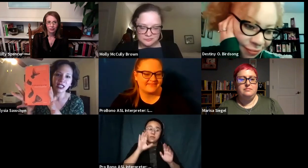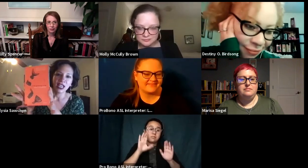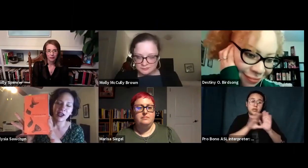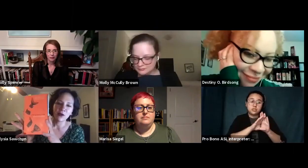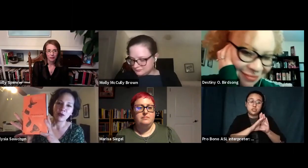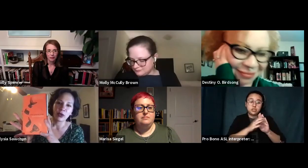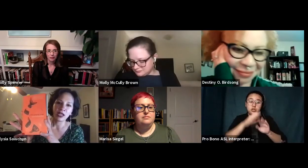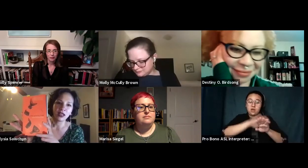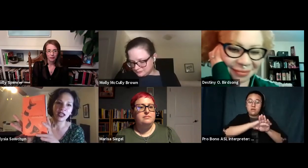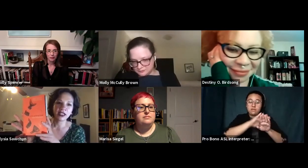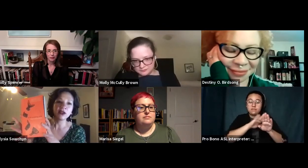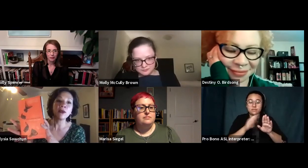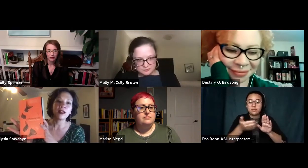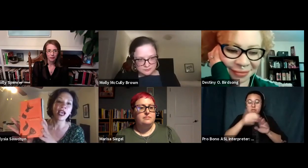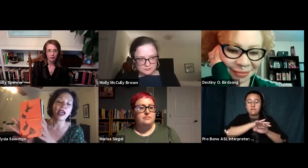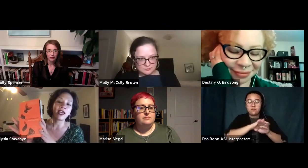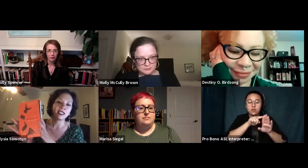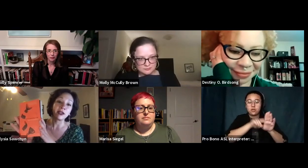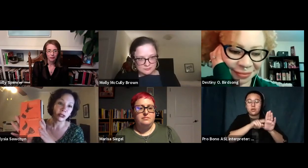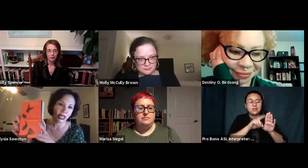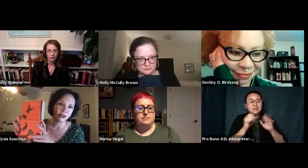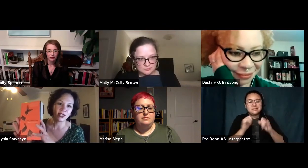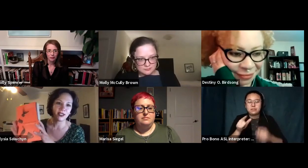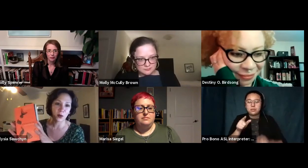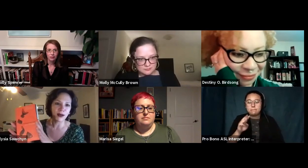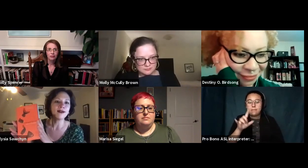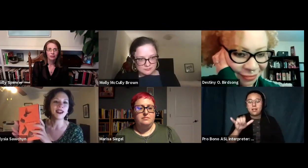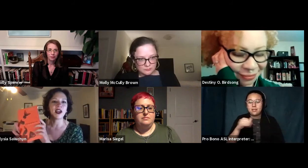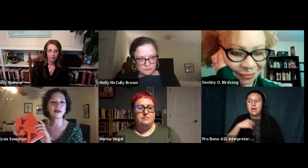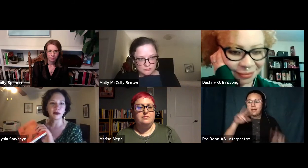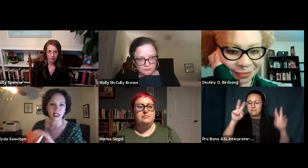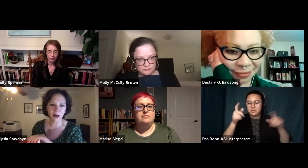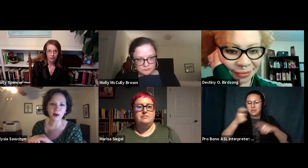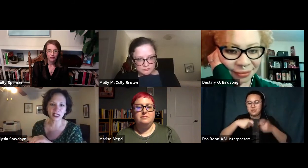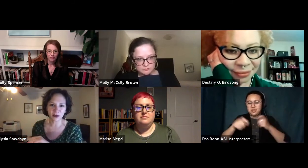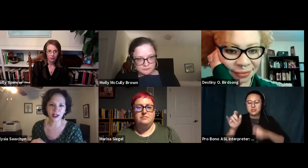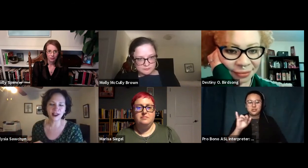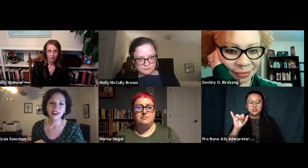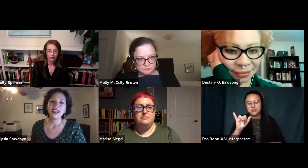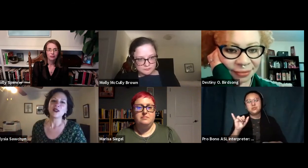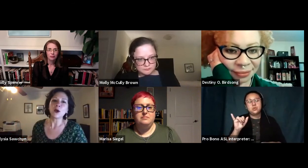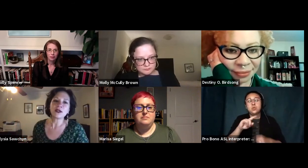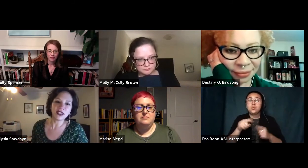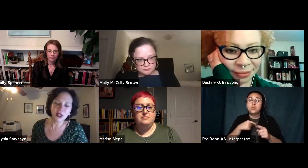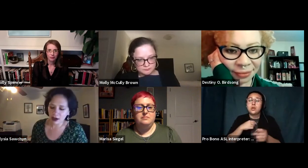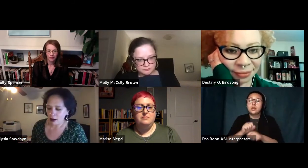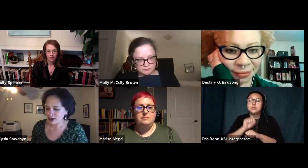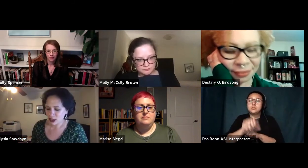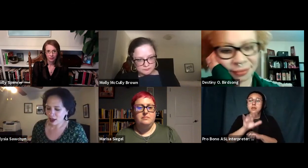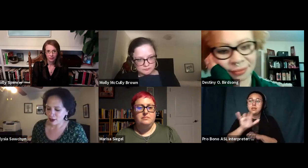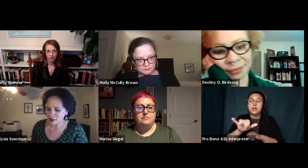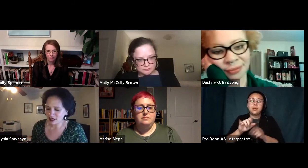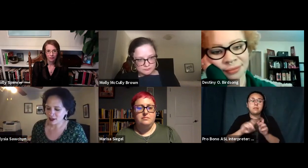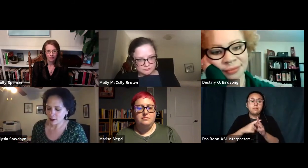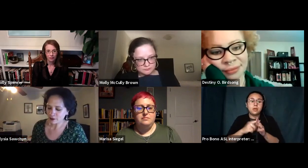um but like you molly i had a title change as well um from the time it was submitted so it was initially called